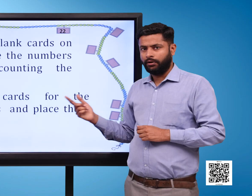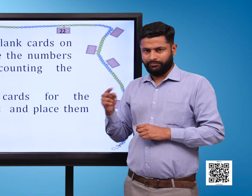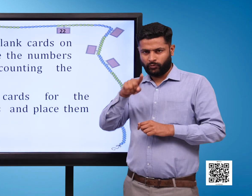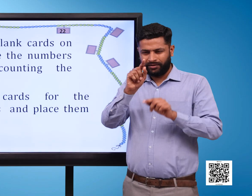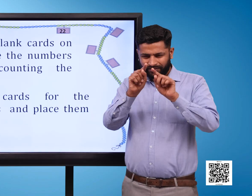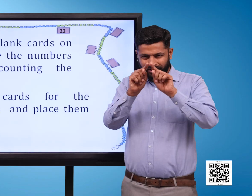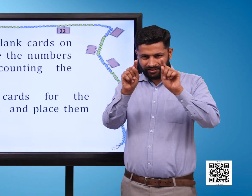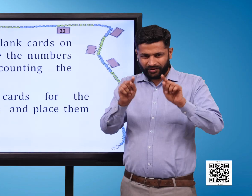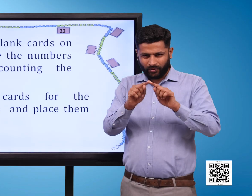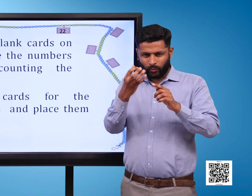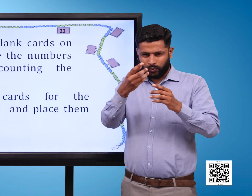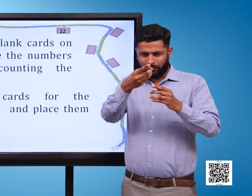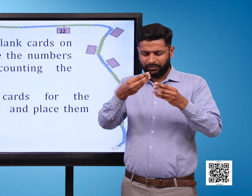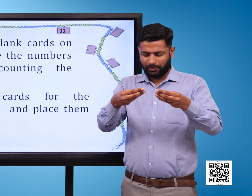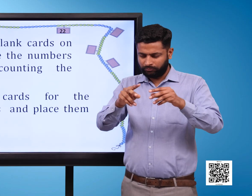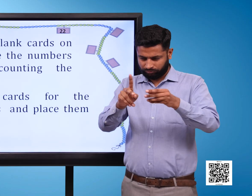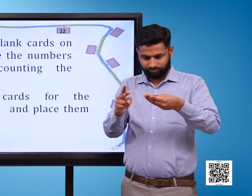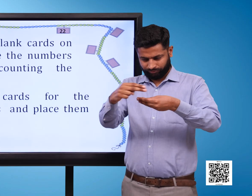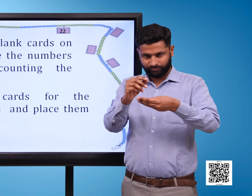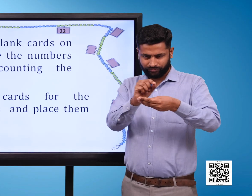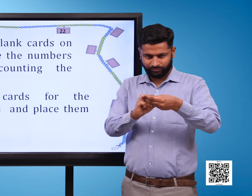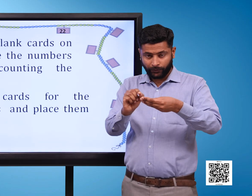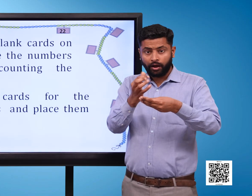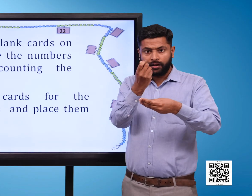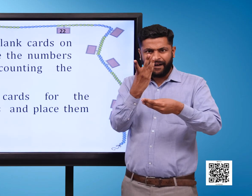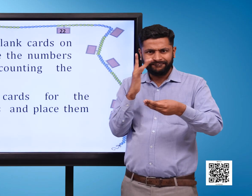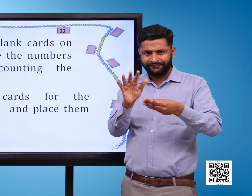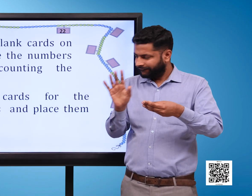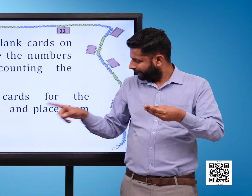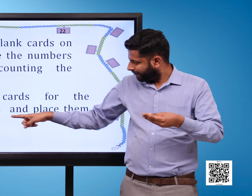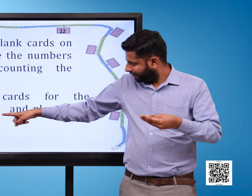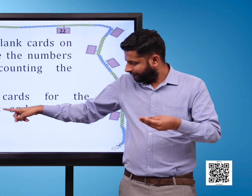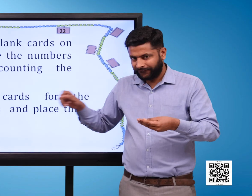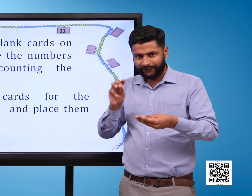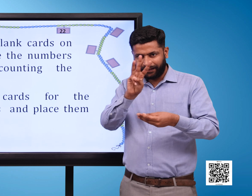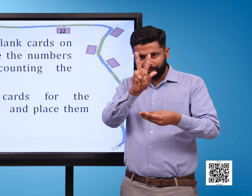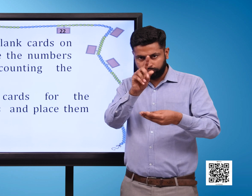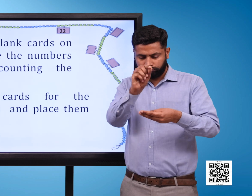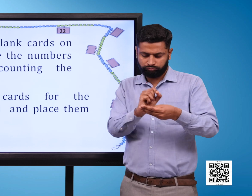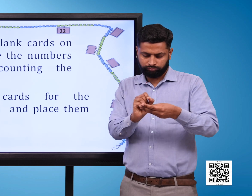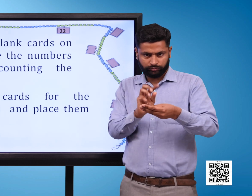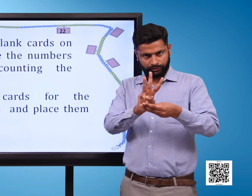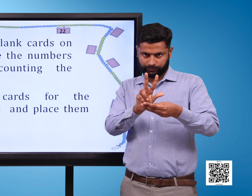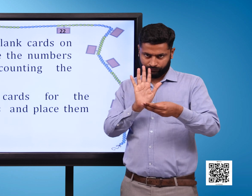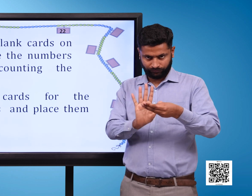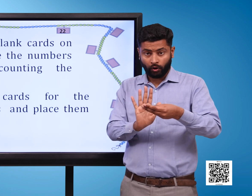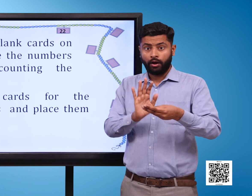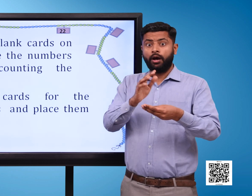Make number cards for the given numbers and place them on your Ginladi The numbers are 38